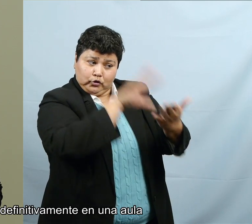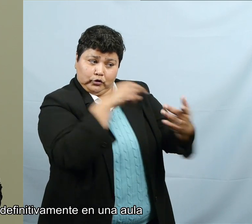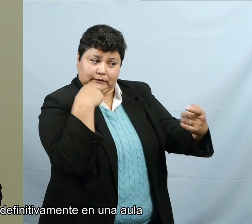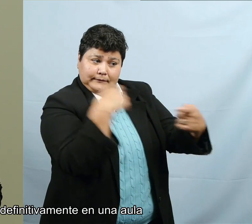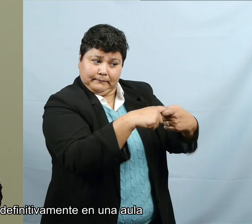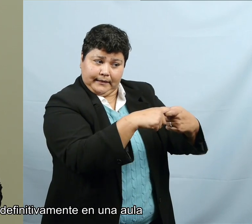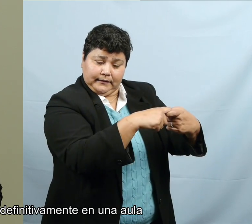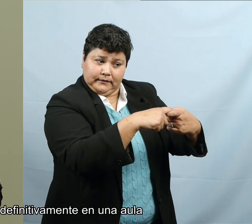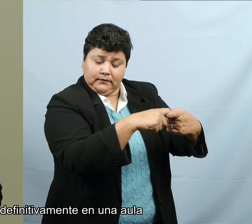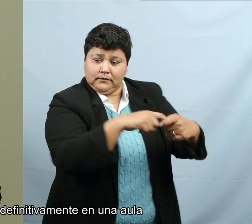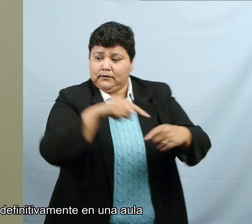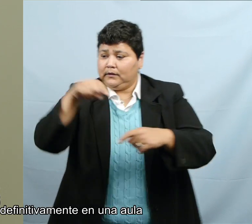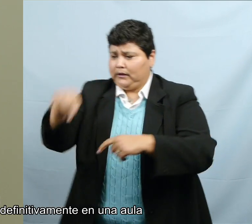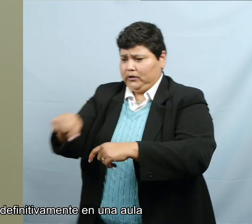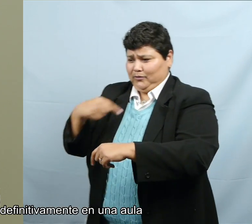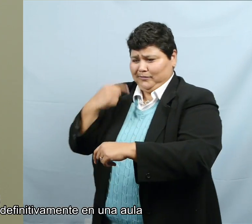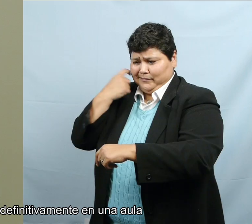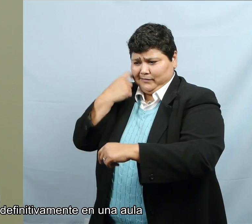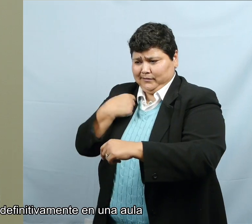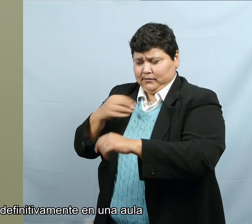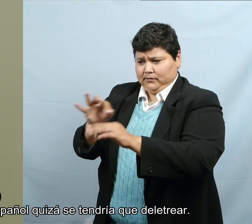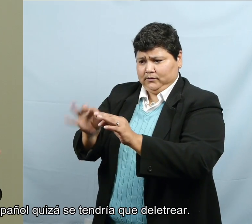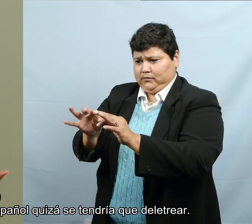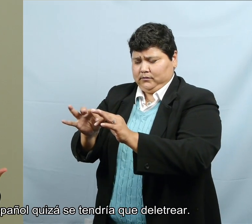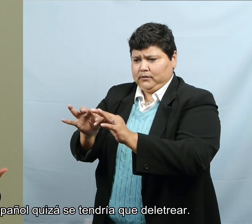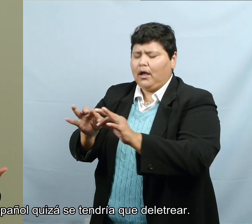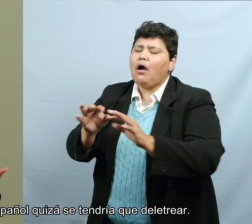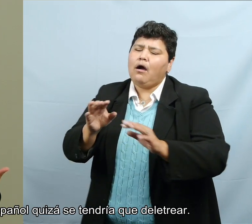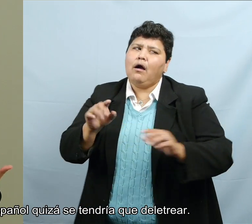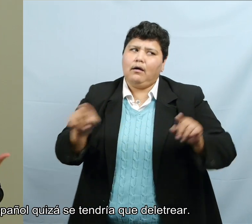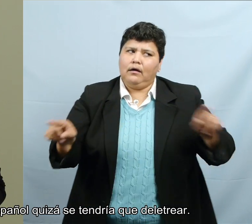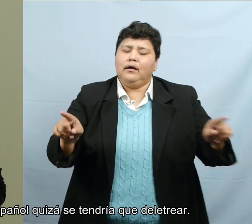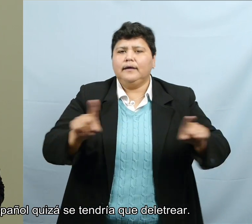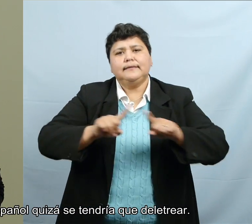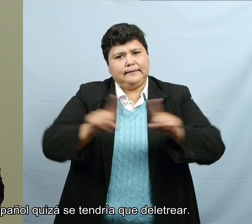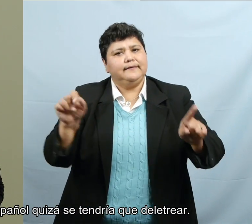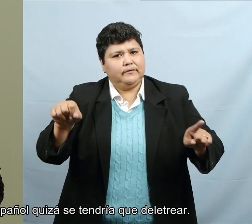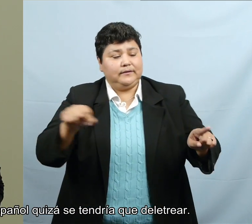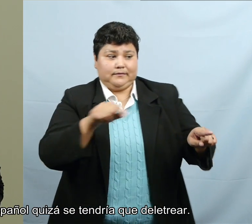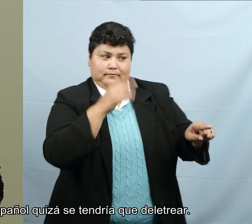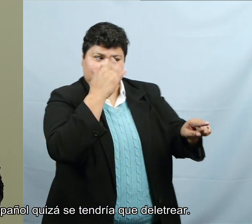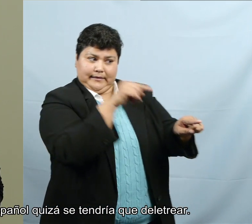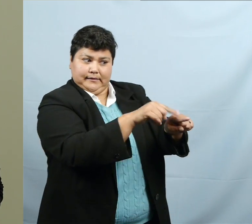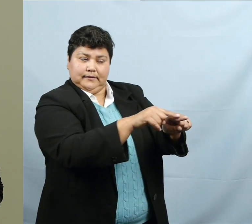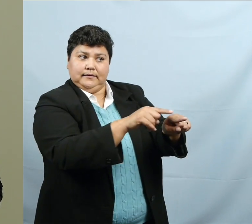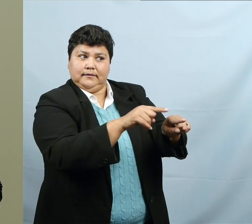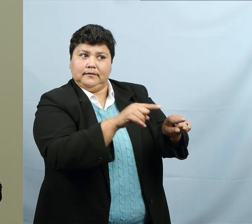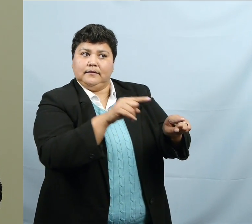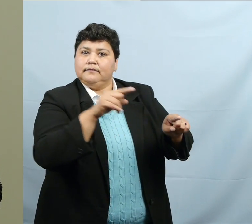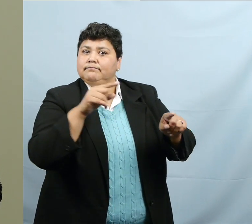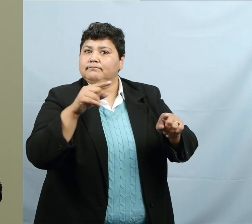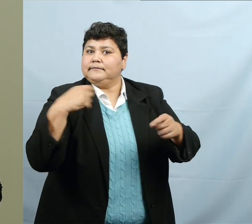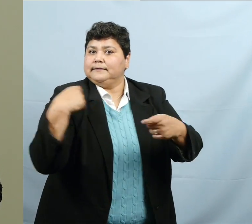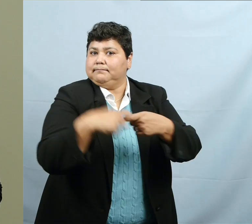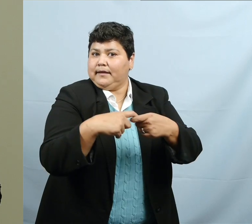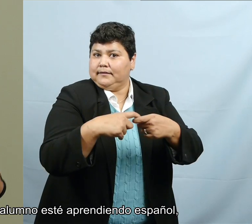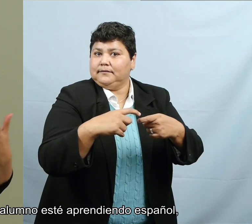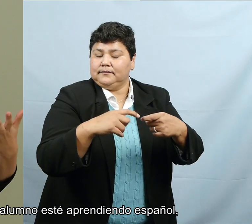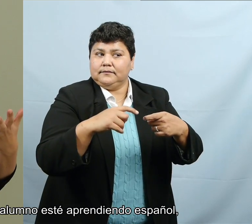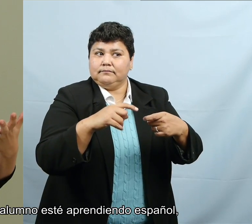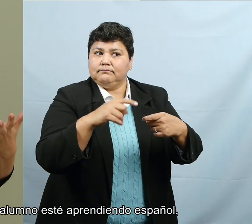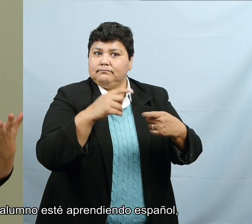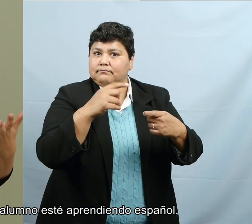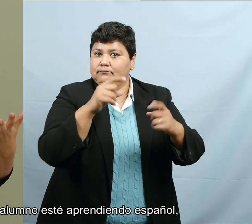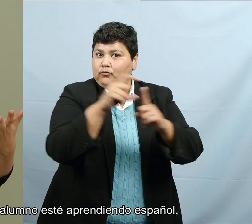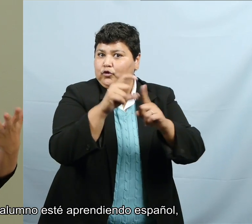Well, yeah, definitely in a classroom setting, you know, the Spanish vocabulary might need to be fingerspelled. You know, the